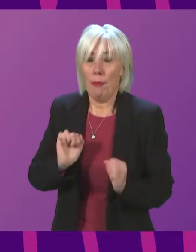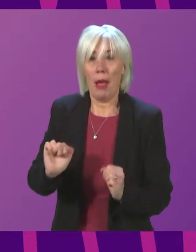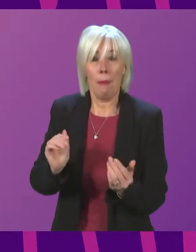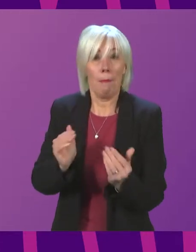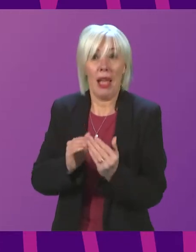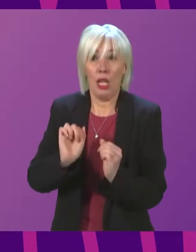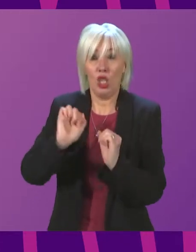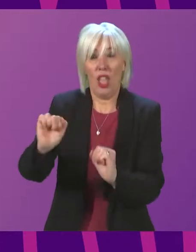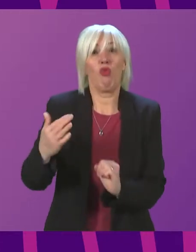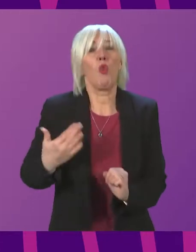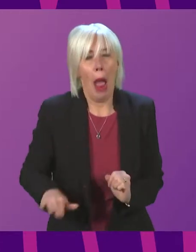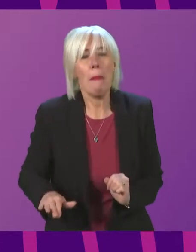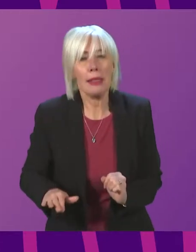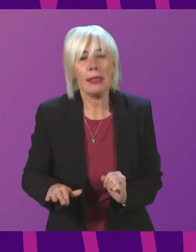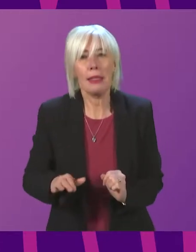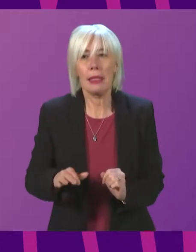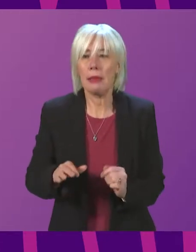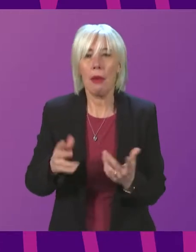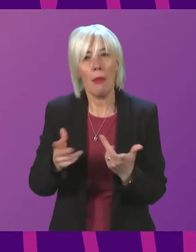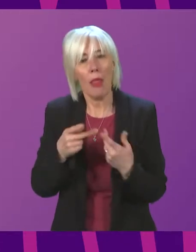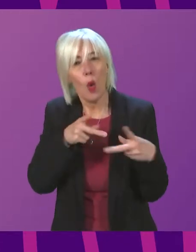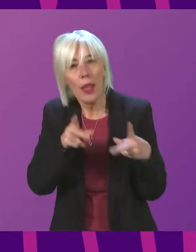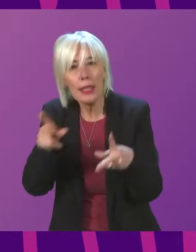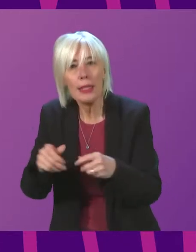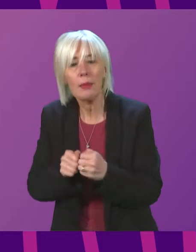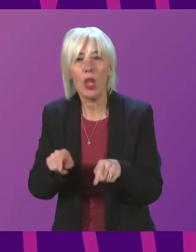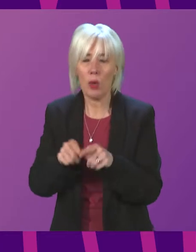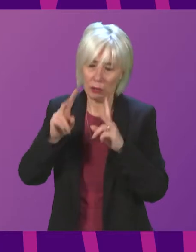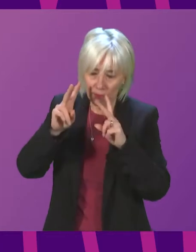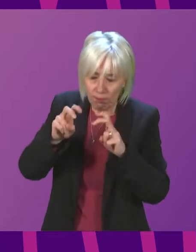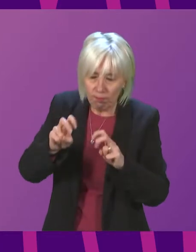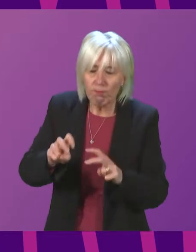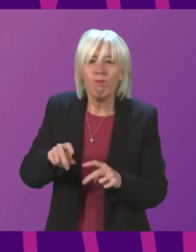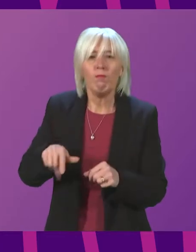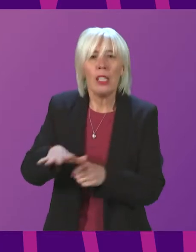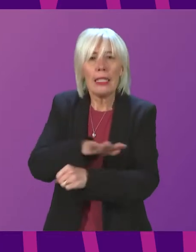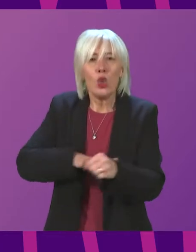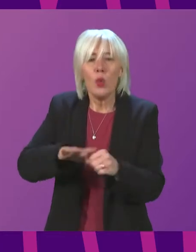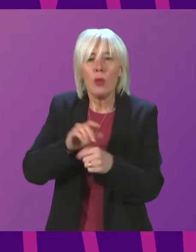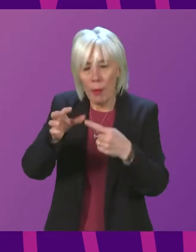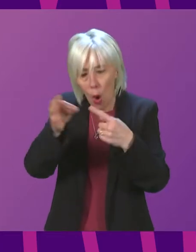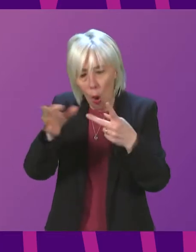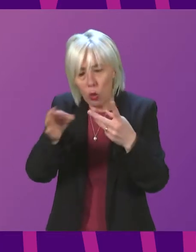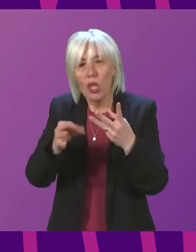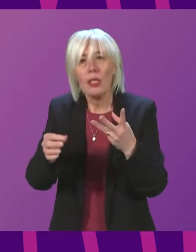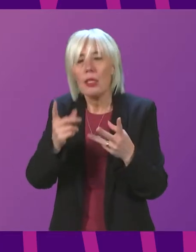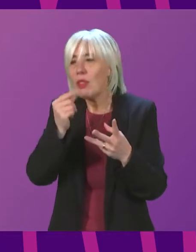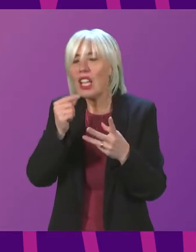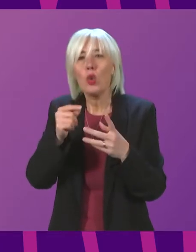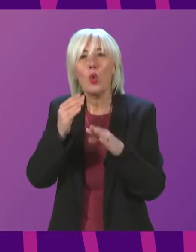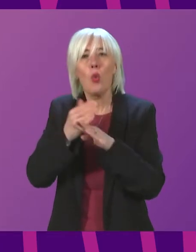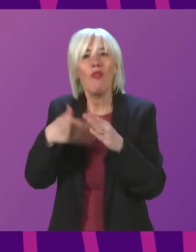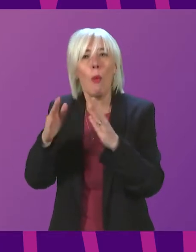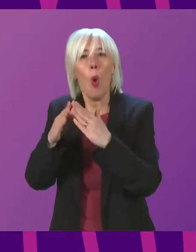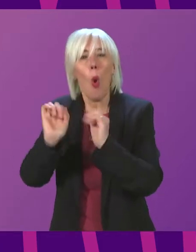requirements. I shall also explore the situation with regards to the options for work from home for employees.